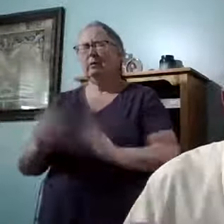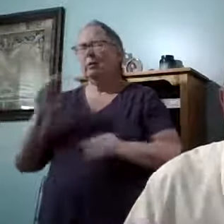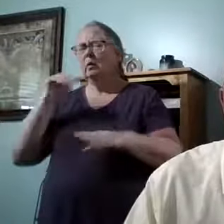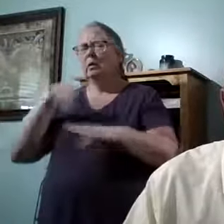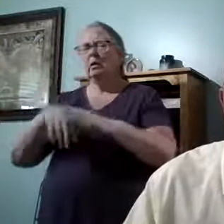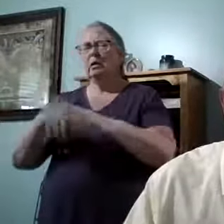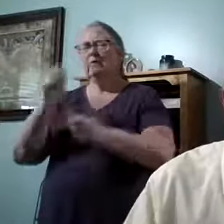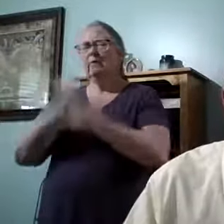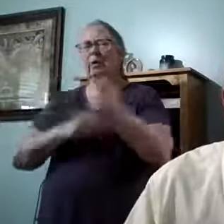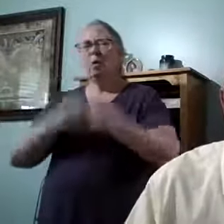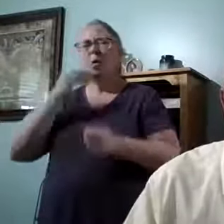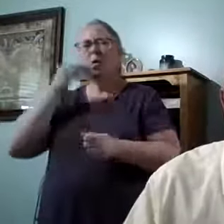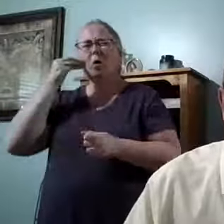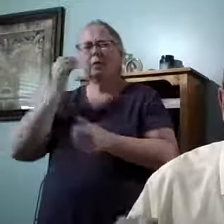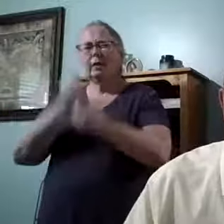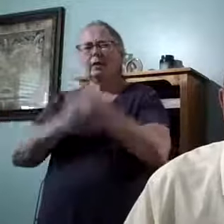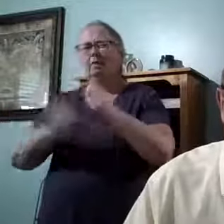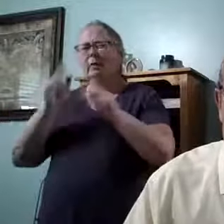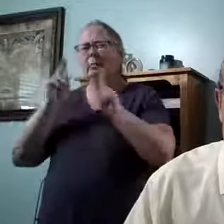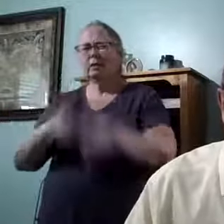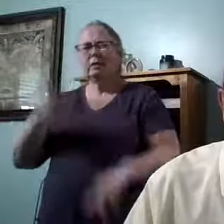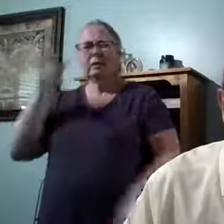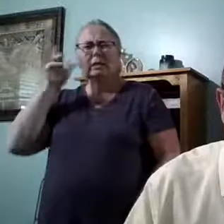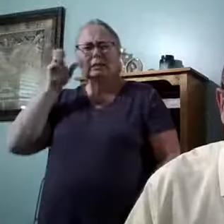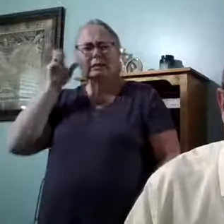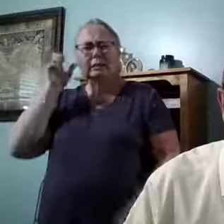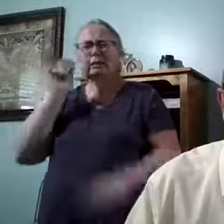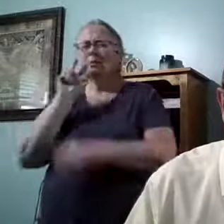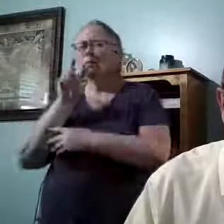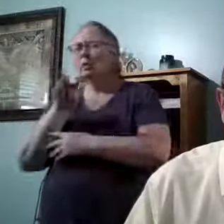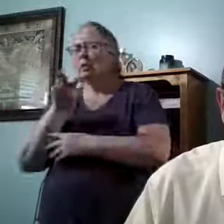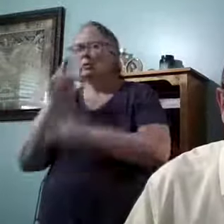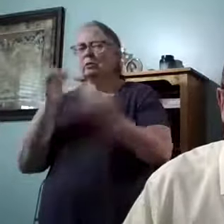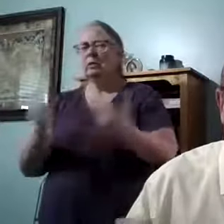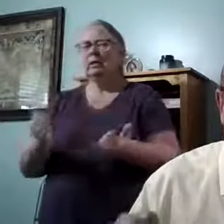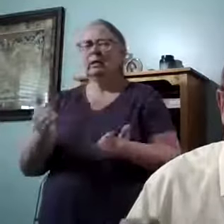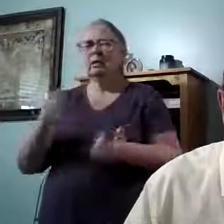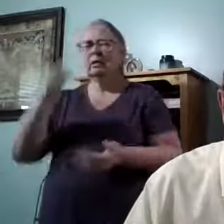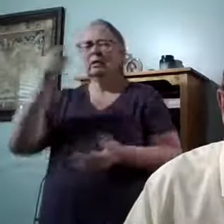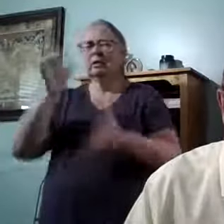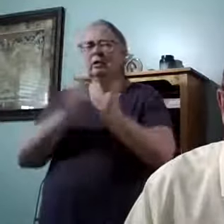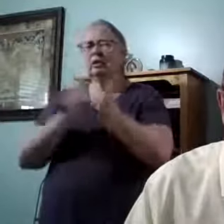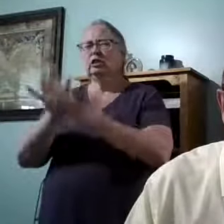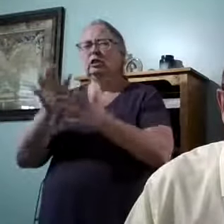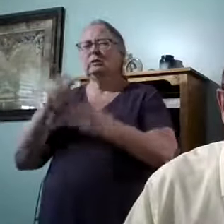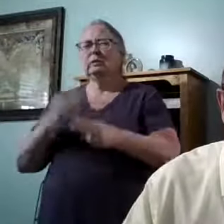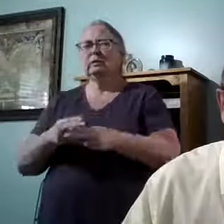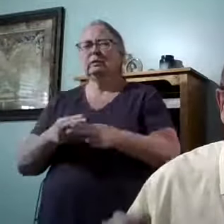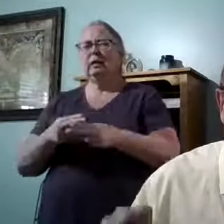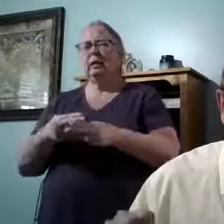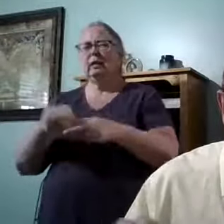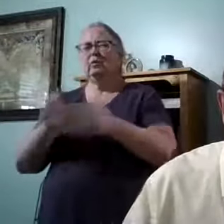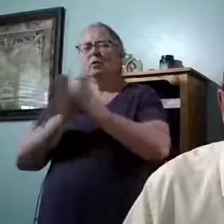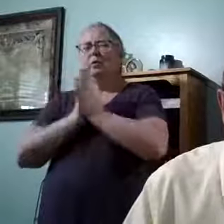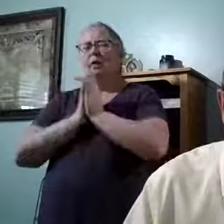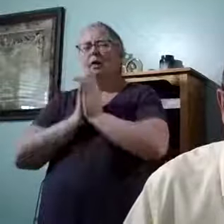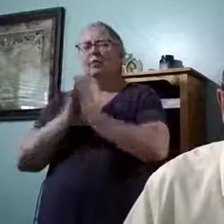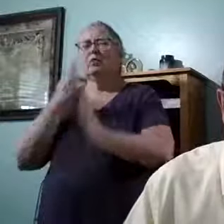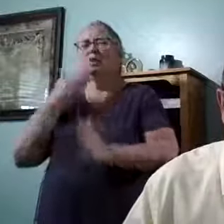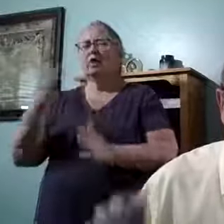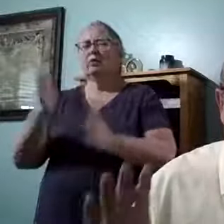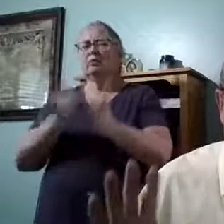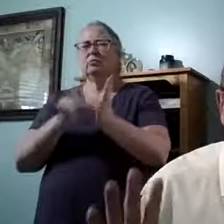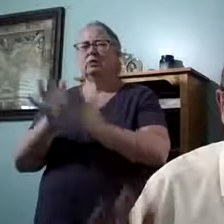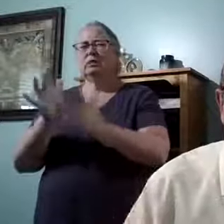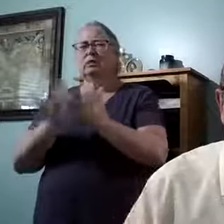every home of every person that's listening and watching right now in Jesus' name. Thank you,